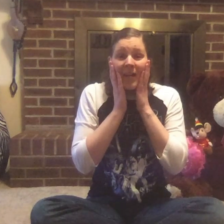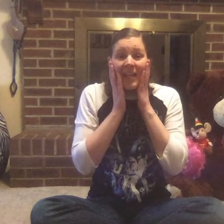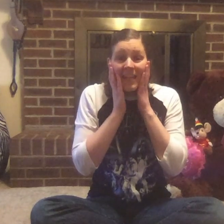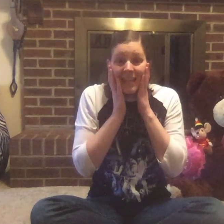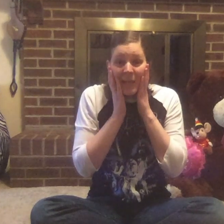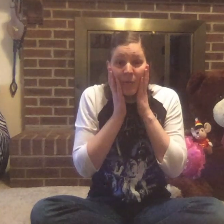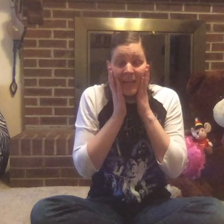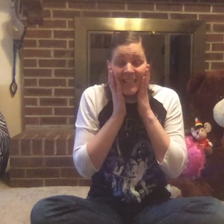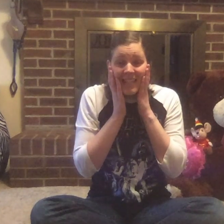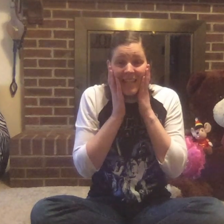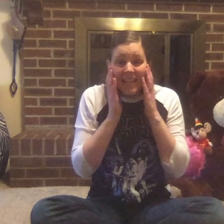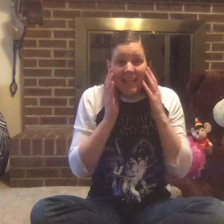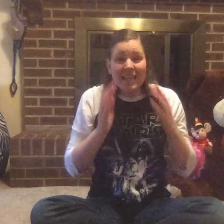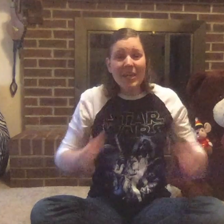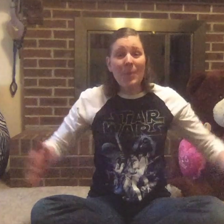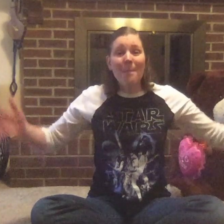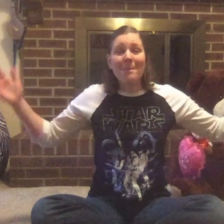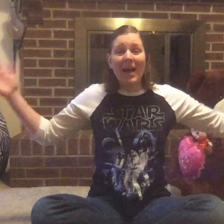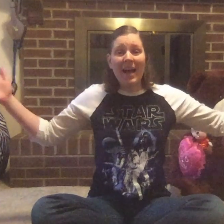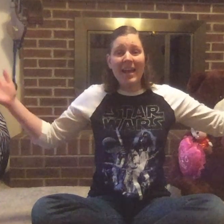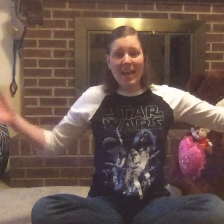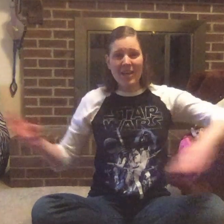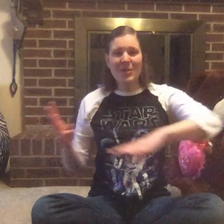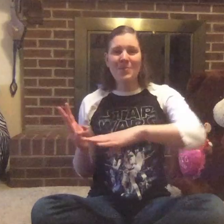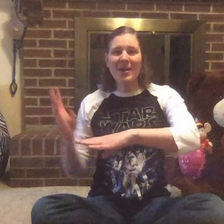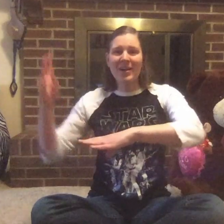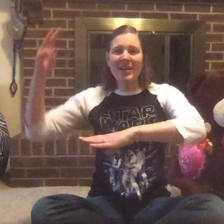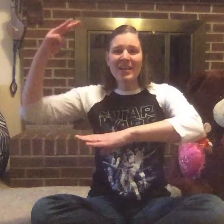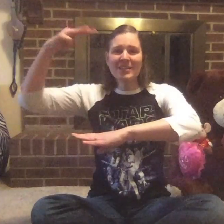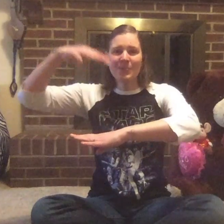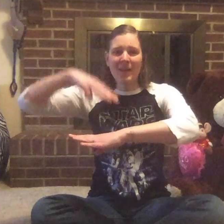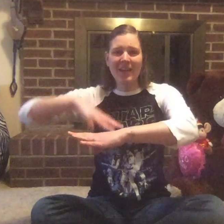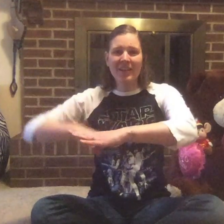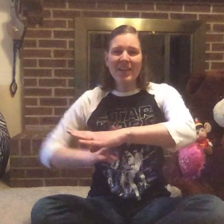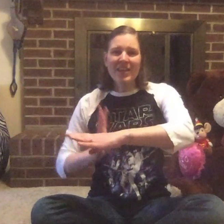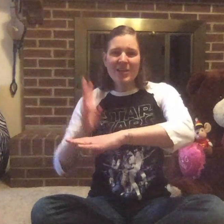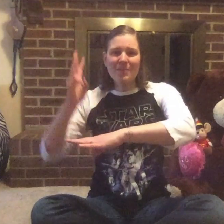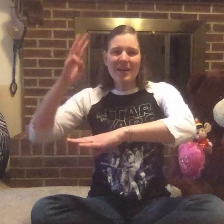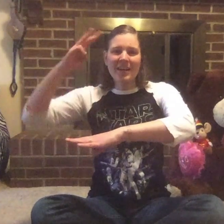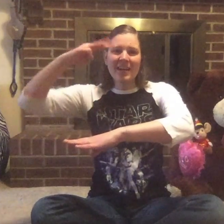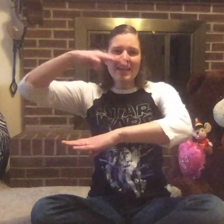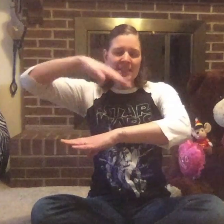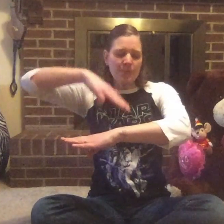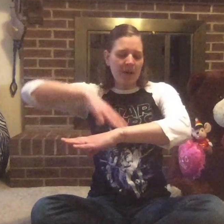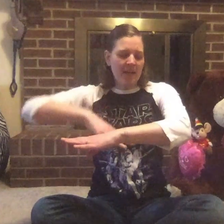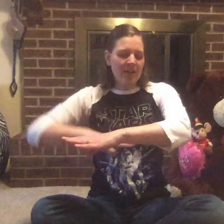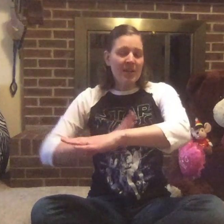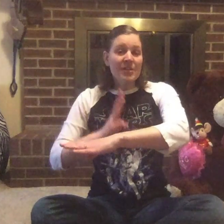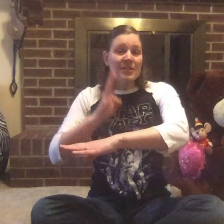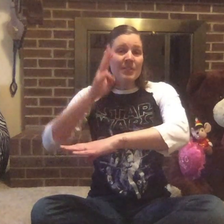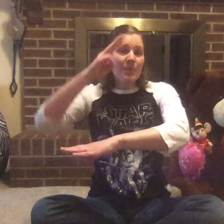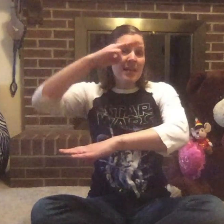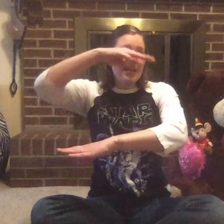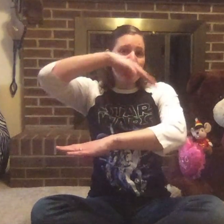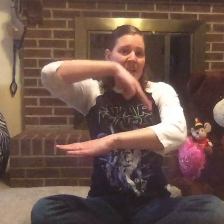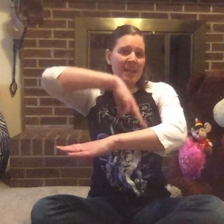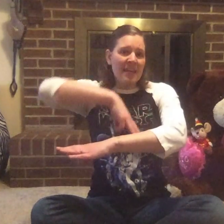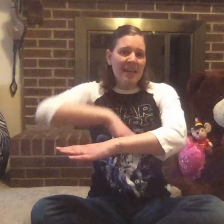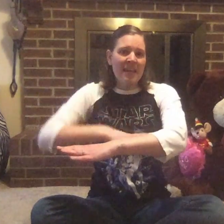he was eaten by a humongous whale. Humongous whale. Swimming in